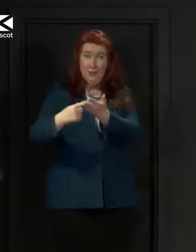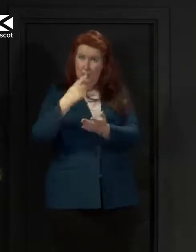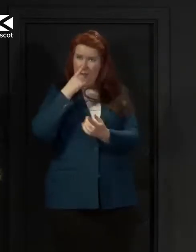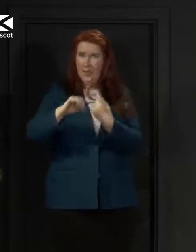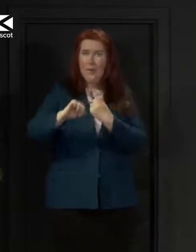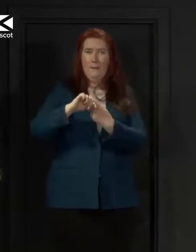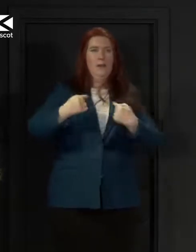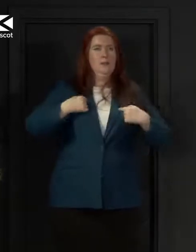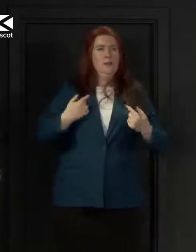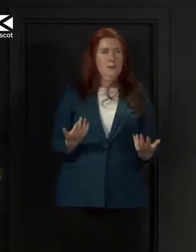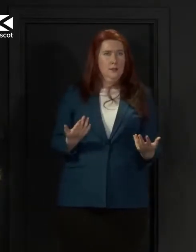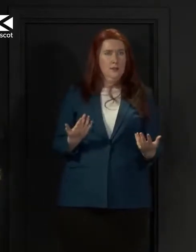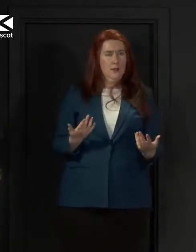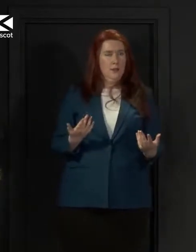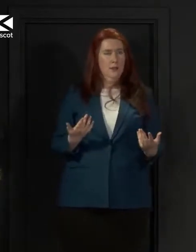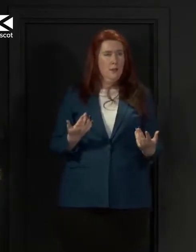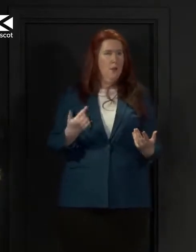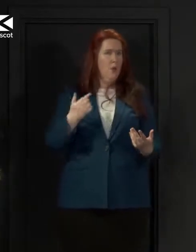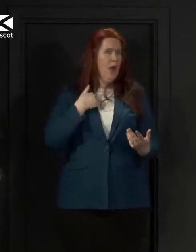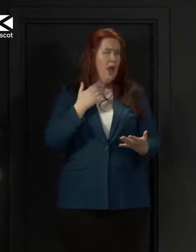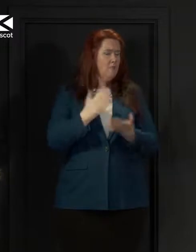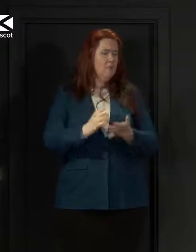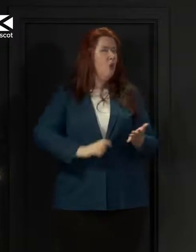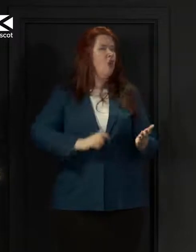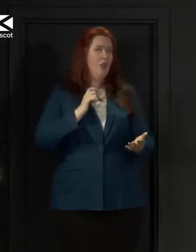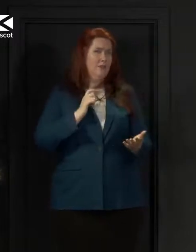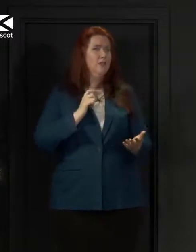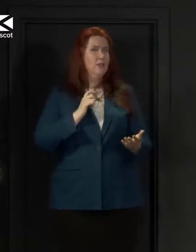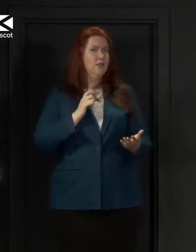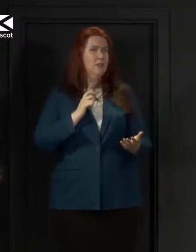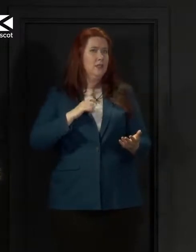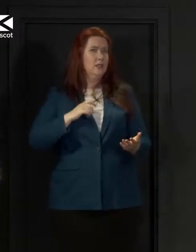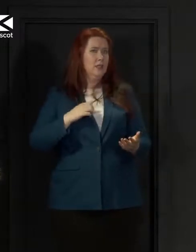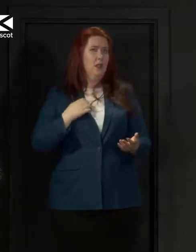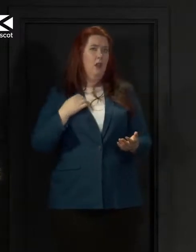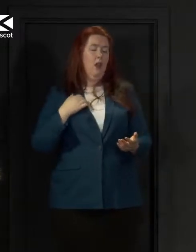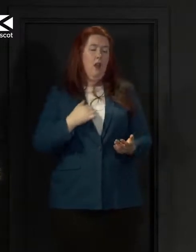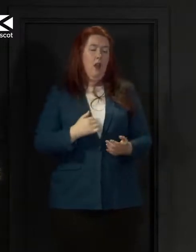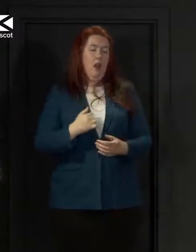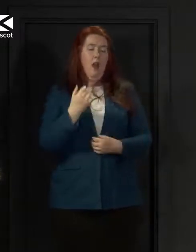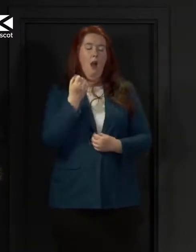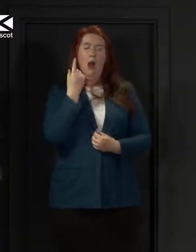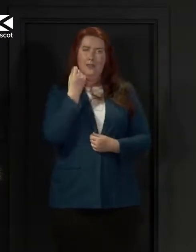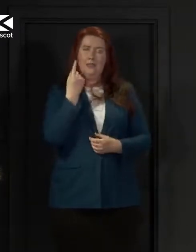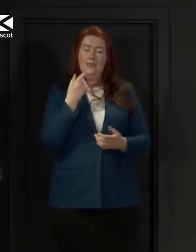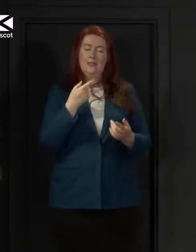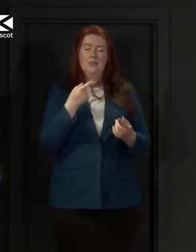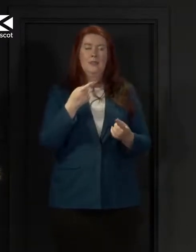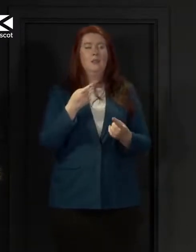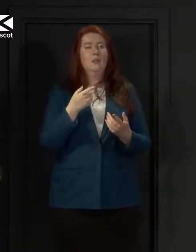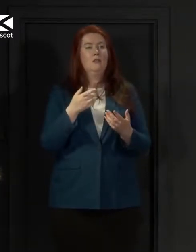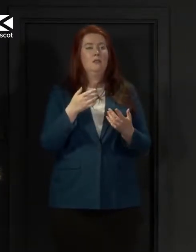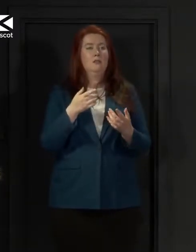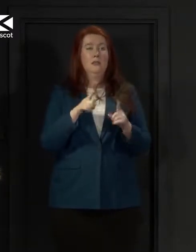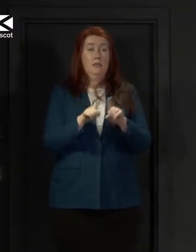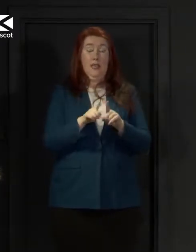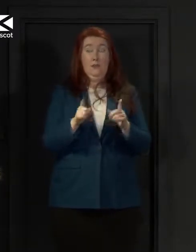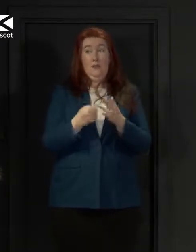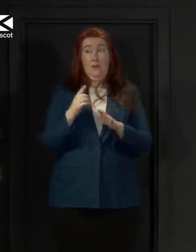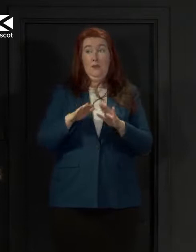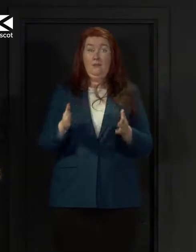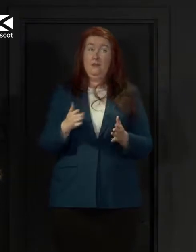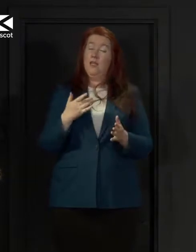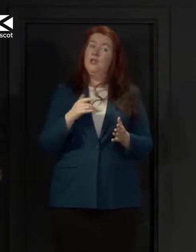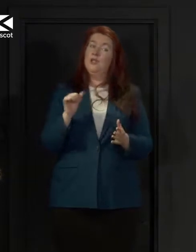impact on us so I have confidence that not withstanding like everyone else on this platform today I'm you know